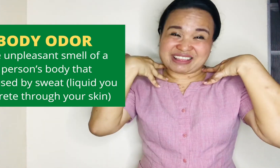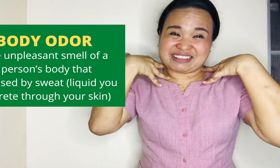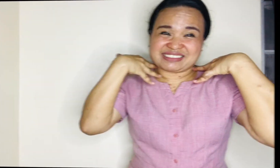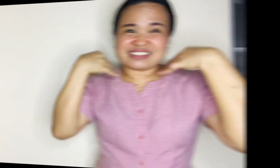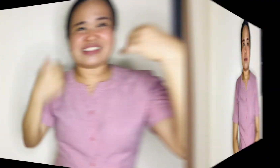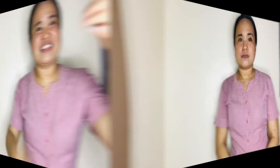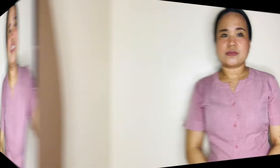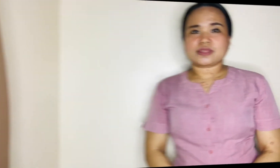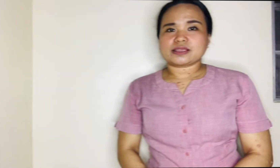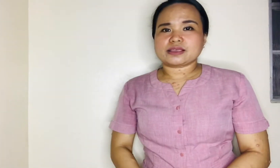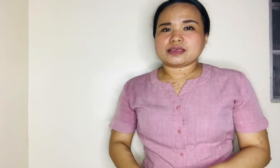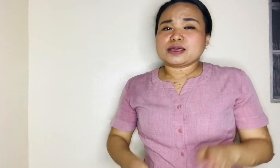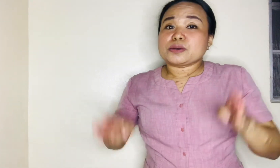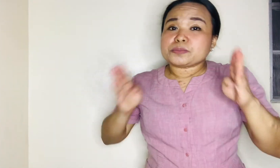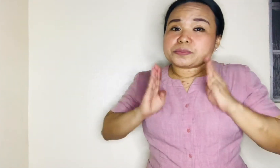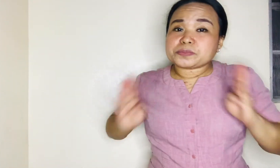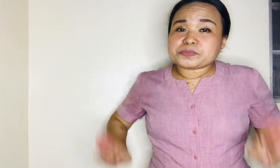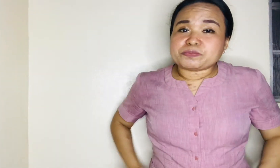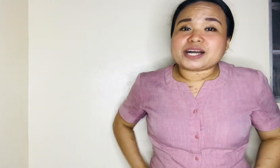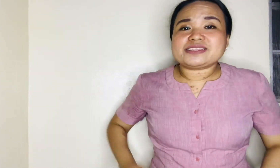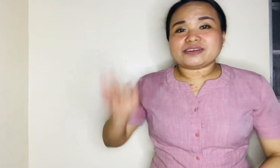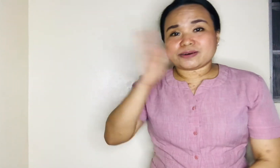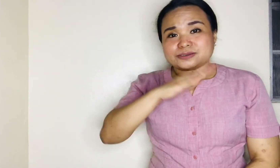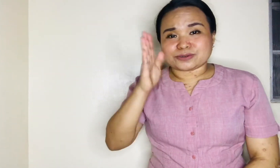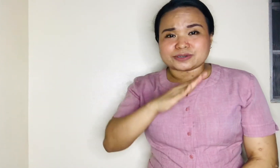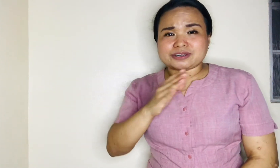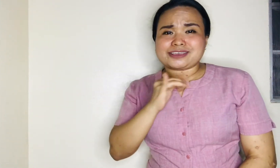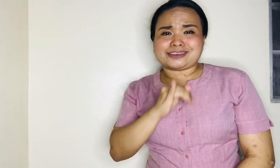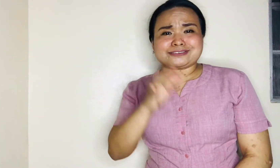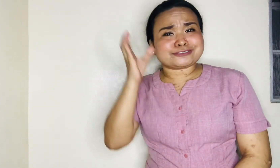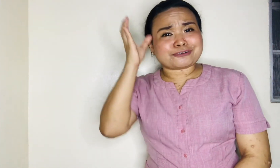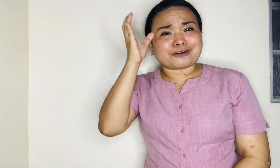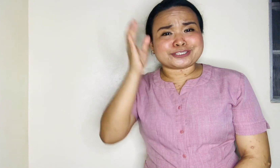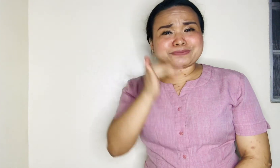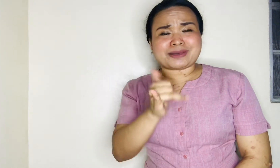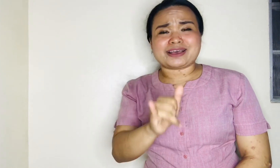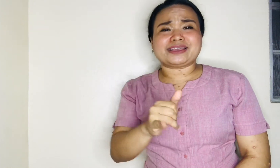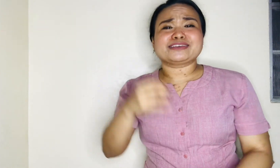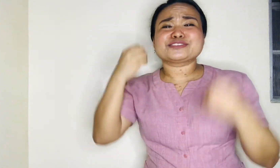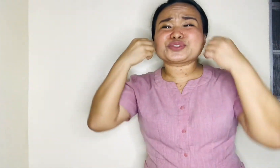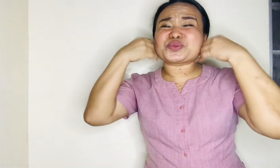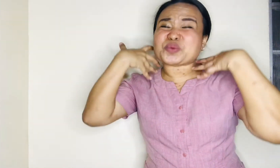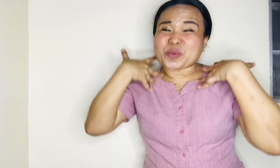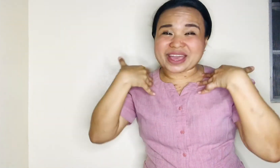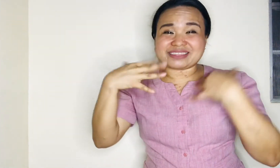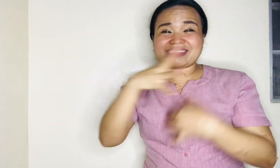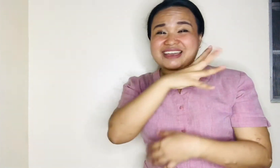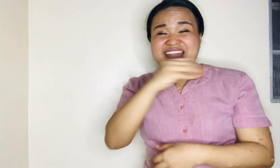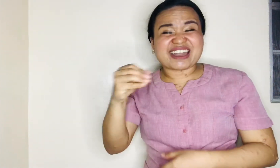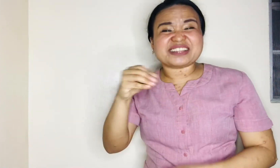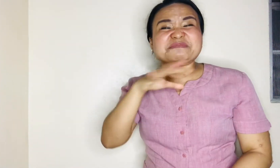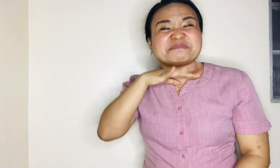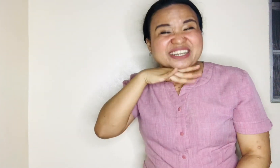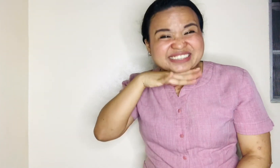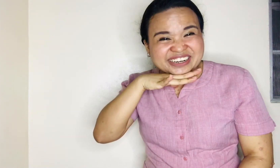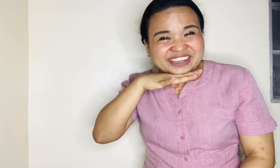body odor is caused by sweat and bacteria